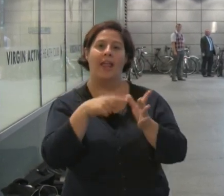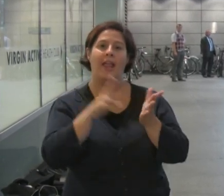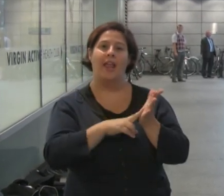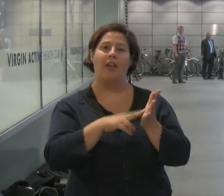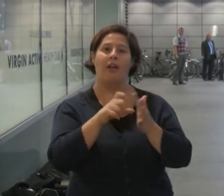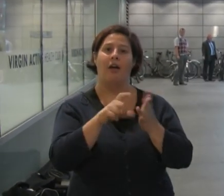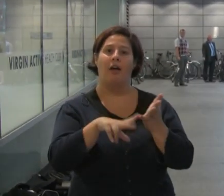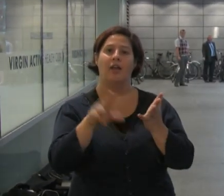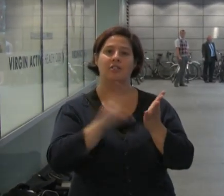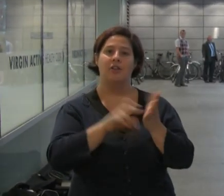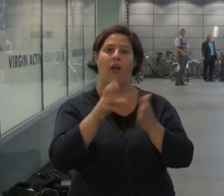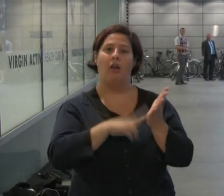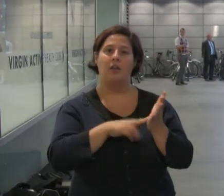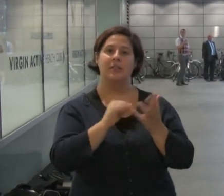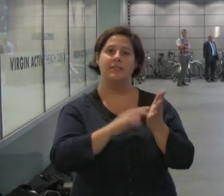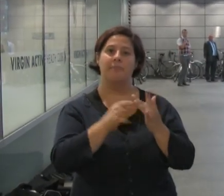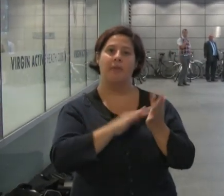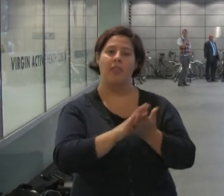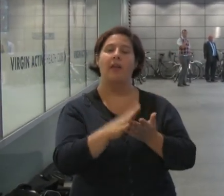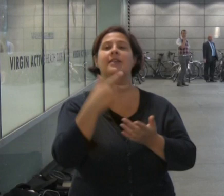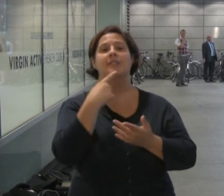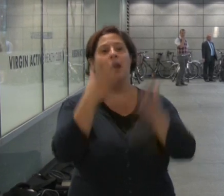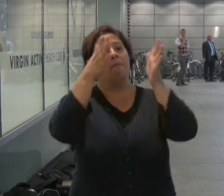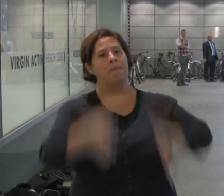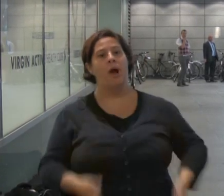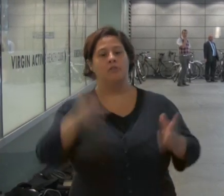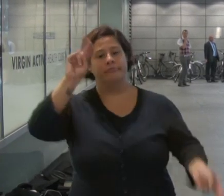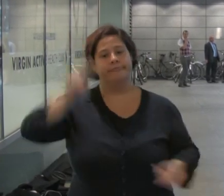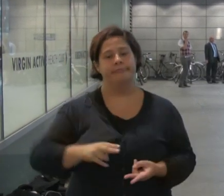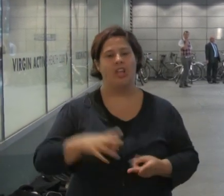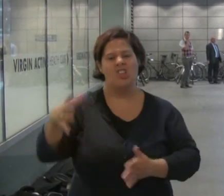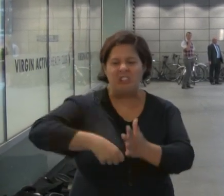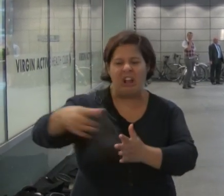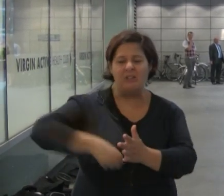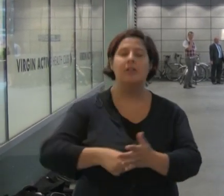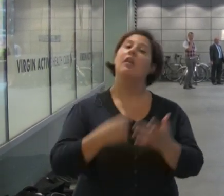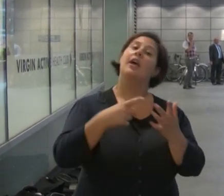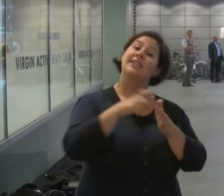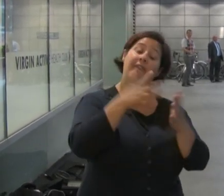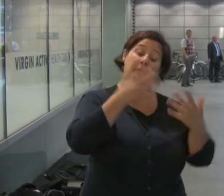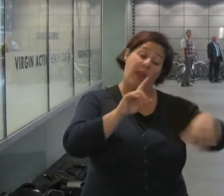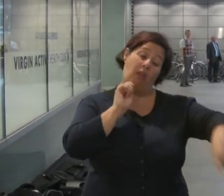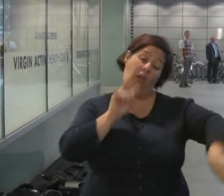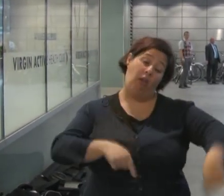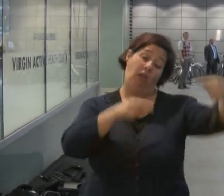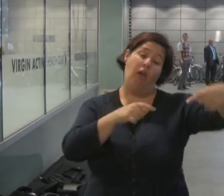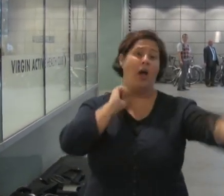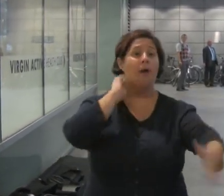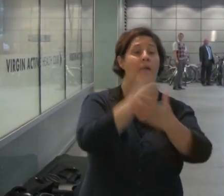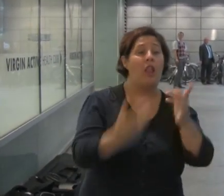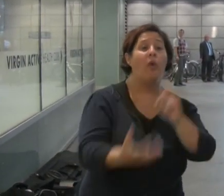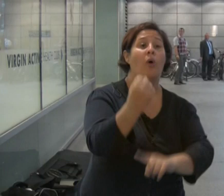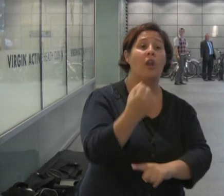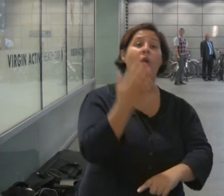sponges. David had already won one uphill to keep his incapacity benefit, but when Atos called him for yet another test,